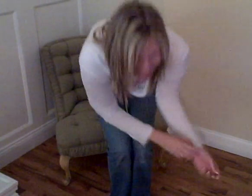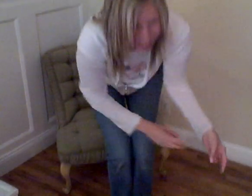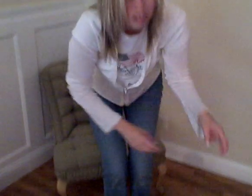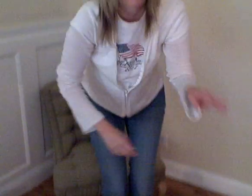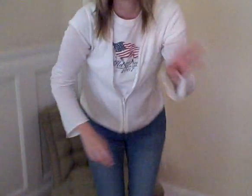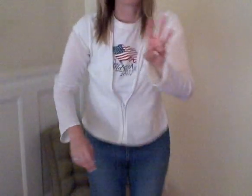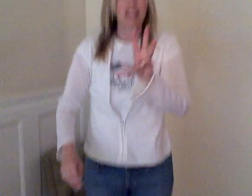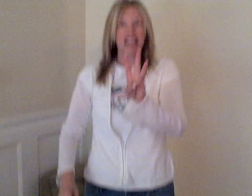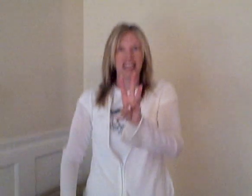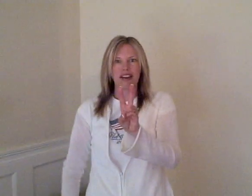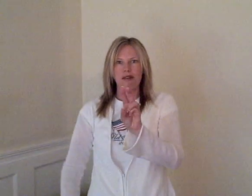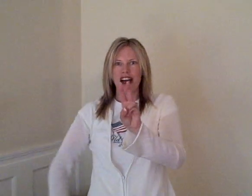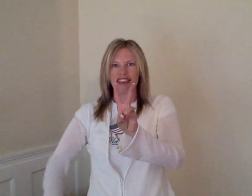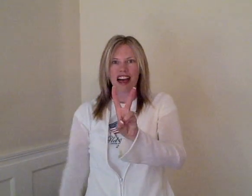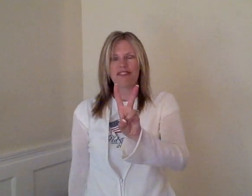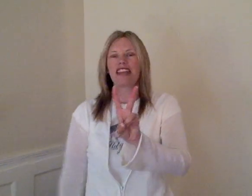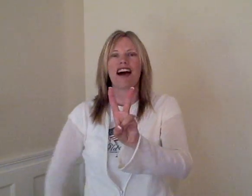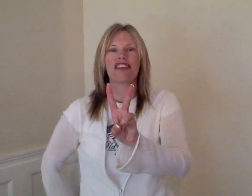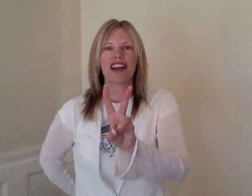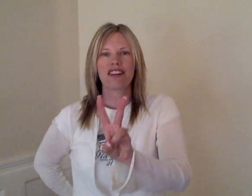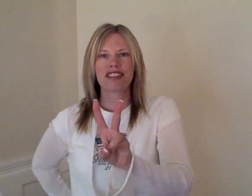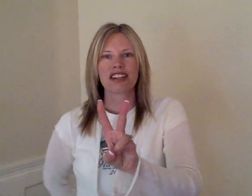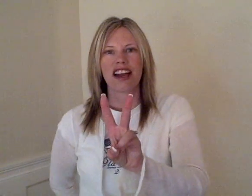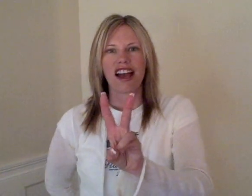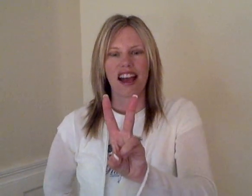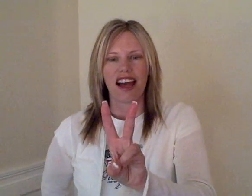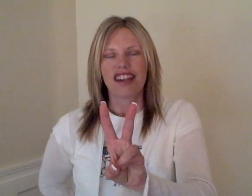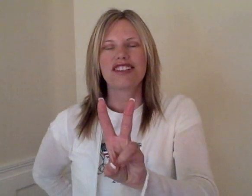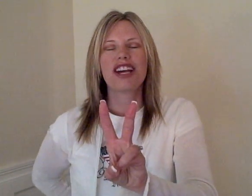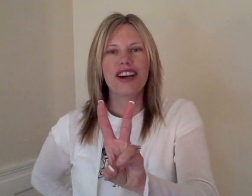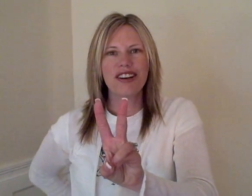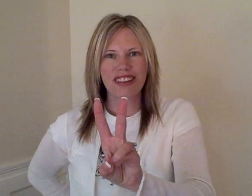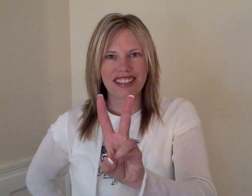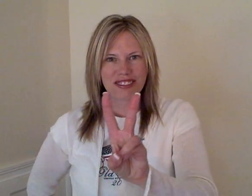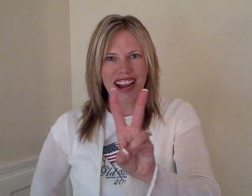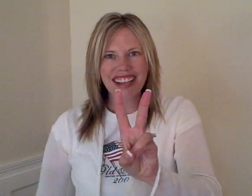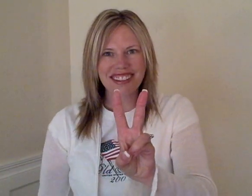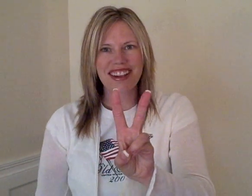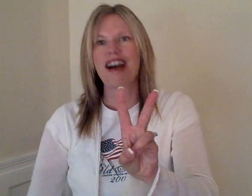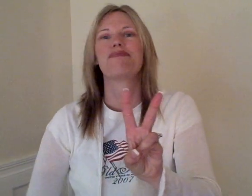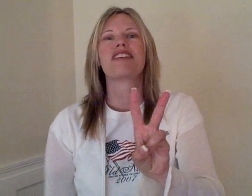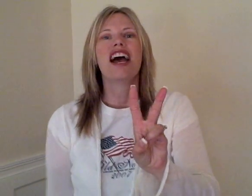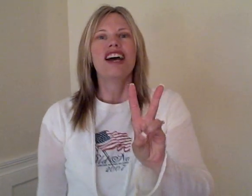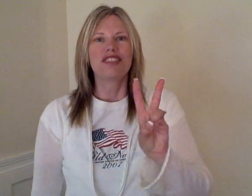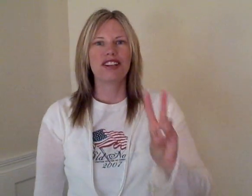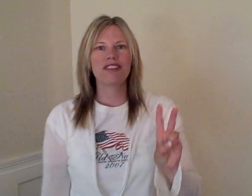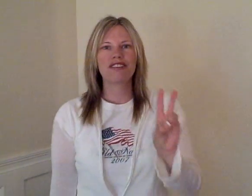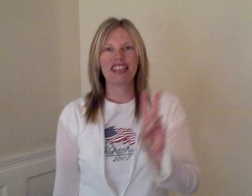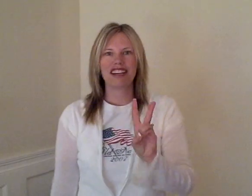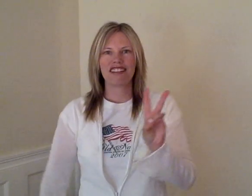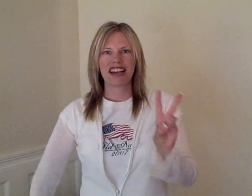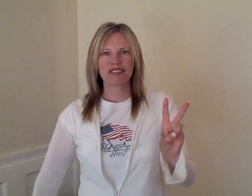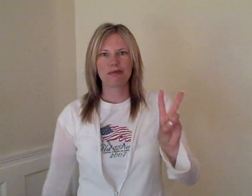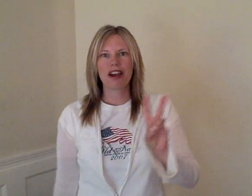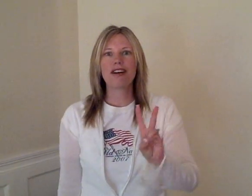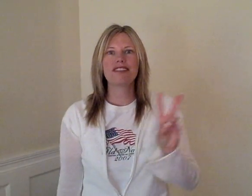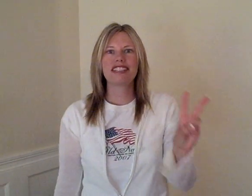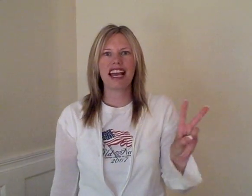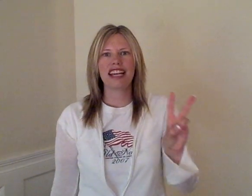There were three. One left. Now there's two. That's right. Good job. Two little ice cream cones standing